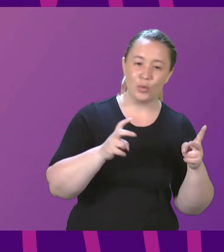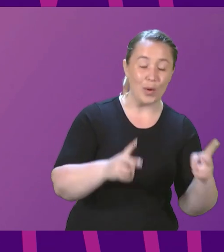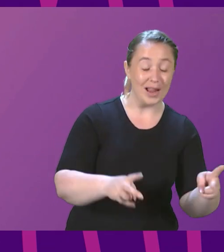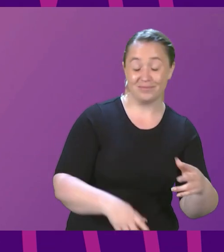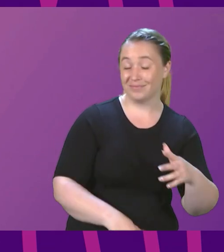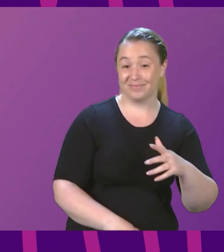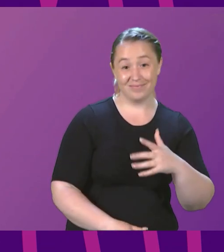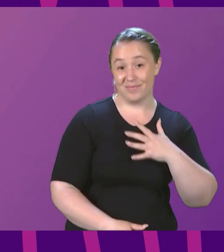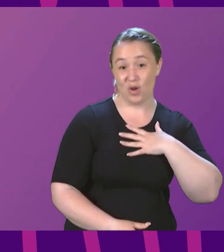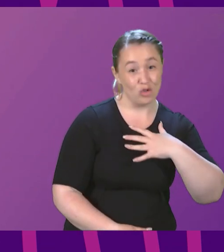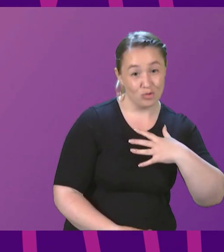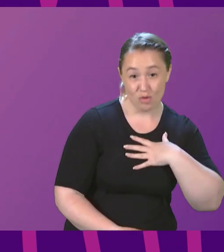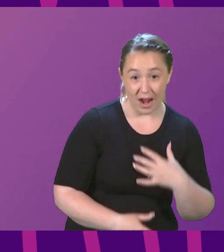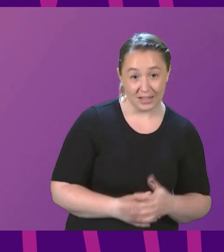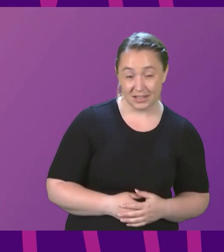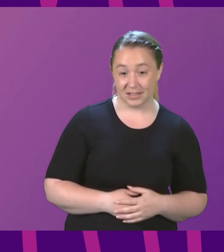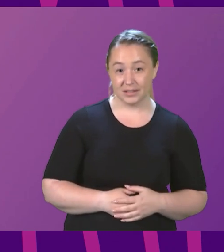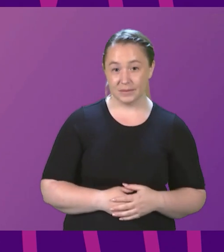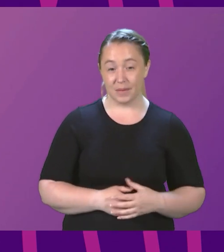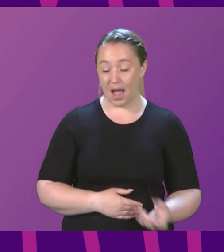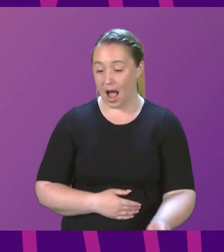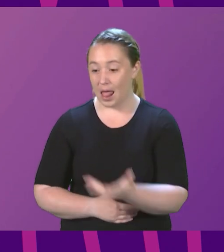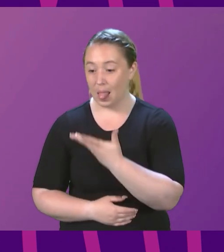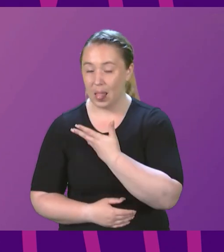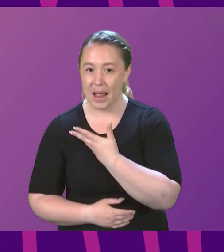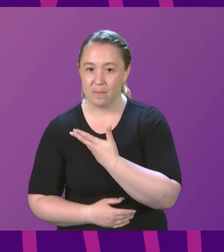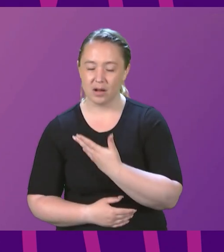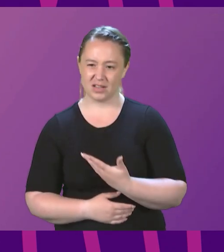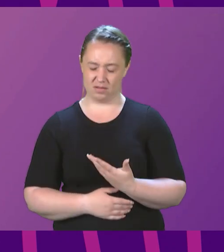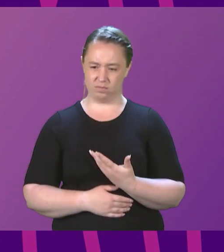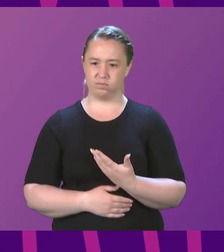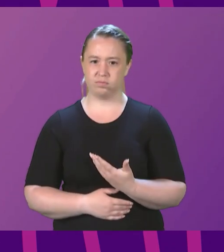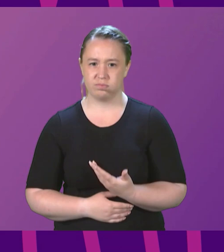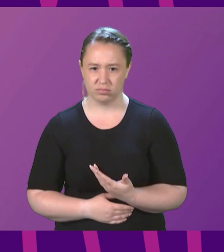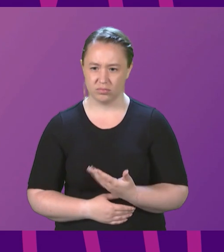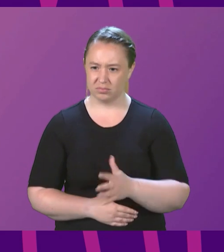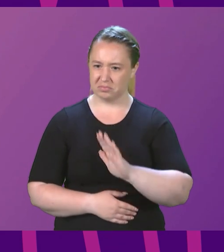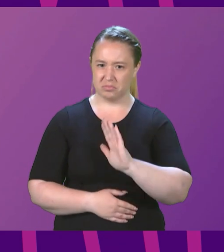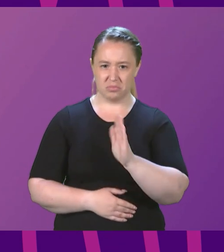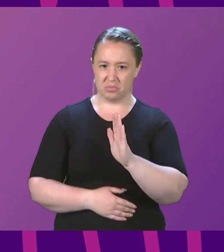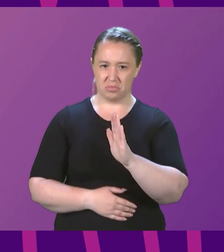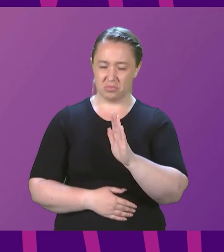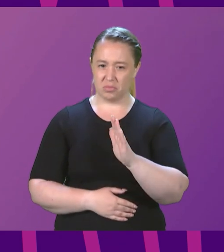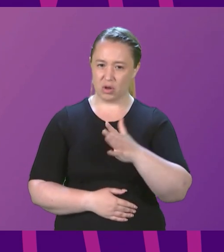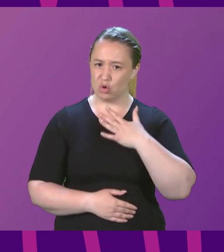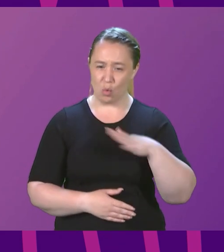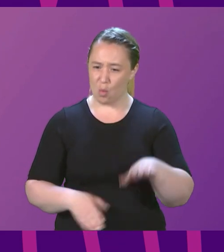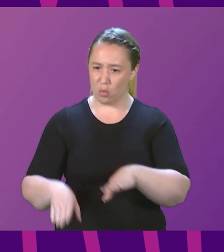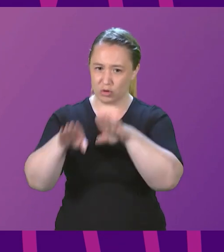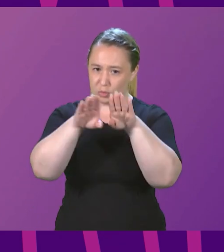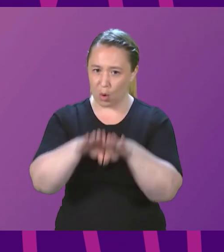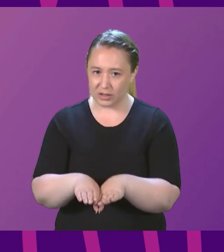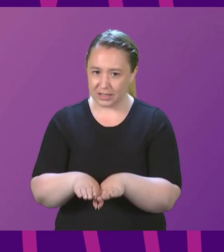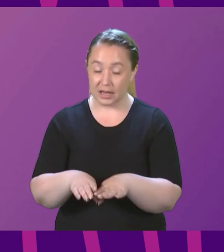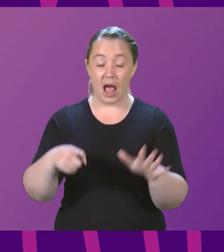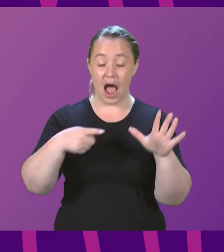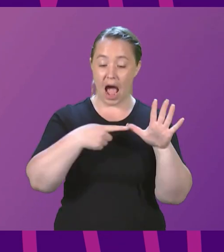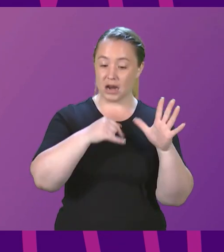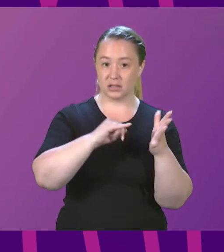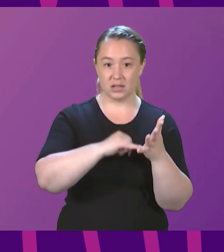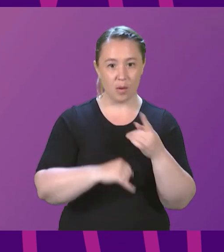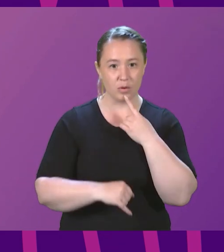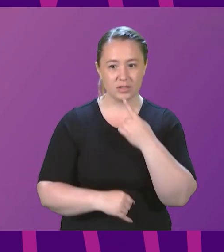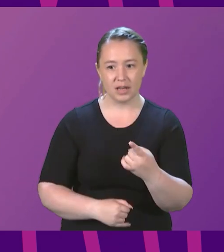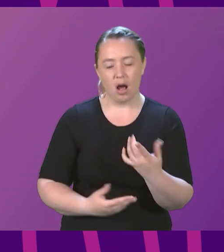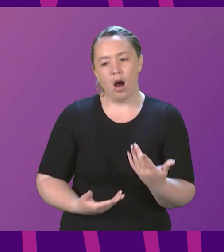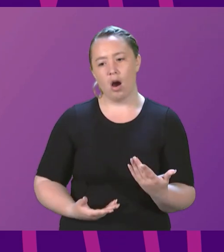to hear Labour set its face so firmly against that fundamental concept of democracy. And as Sarwar said, it's all